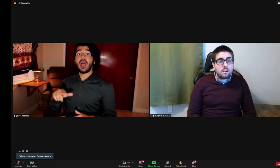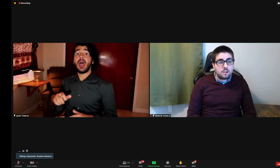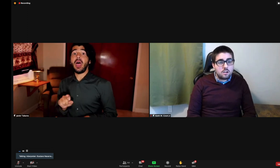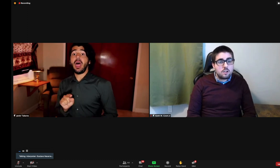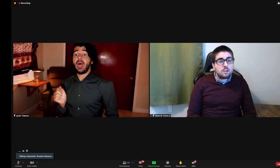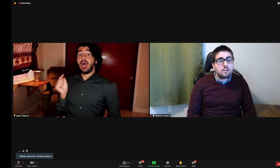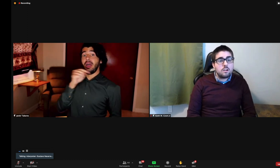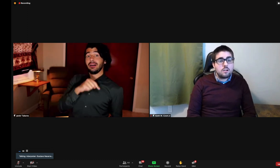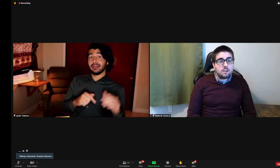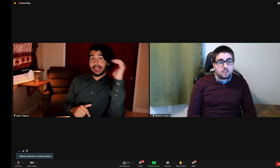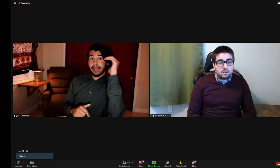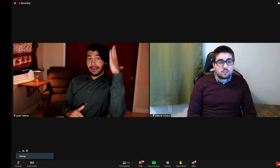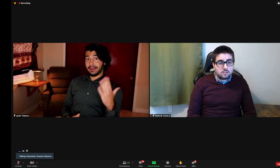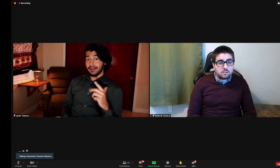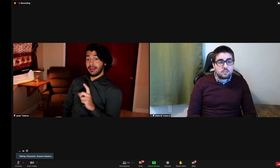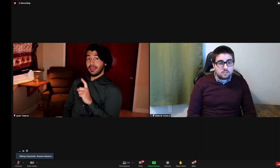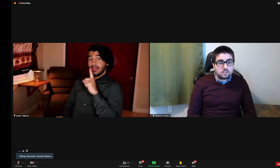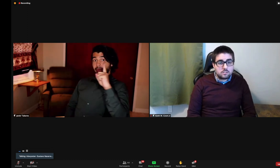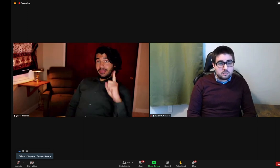cinematographer.